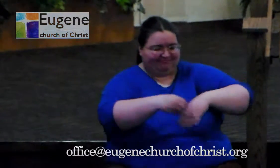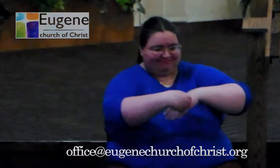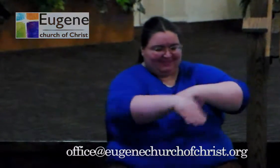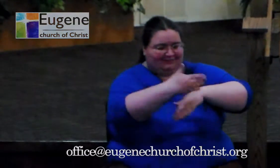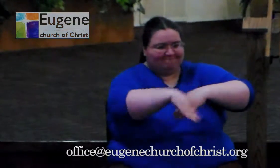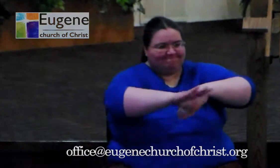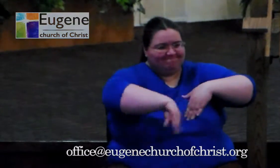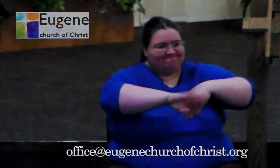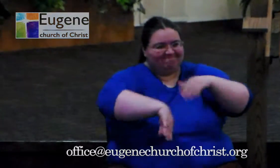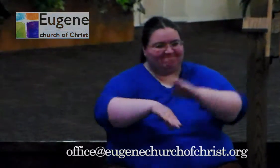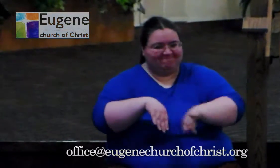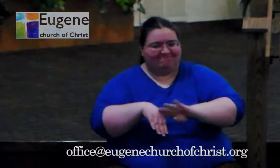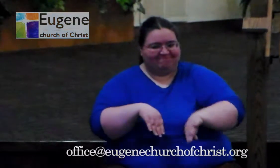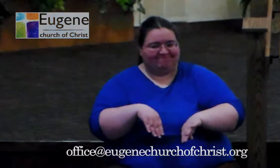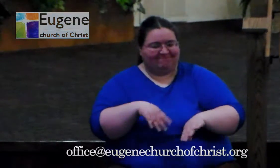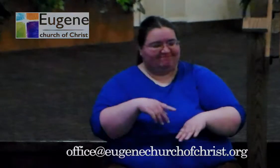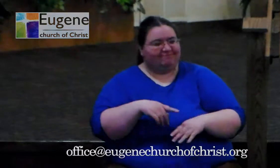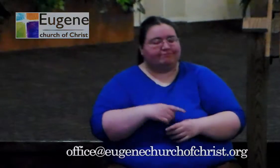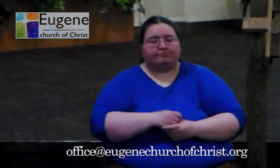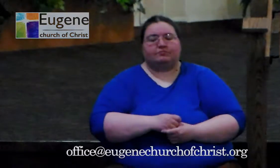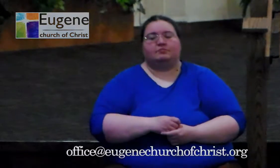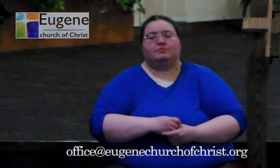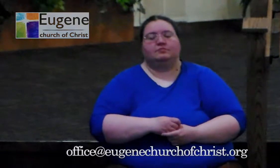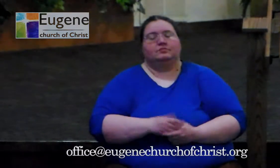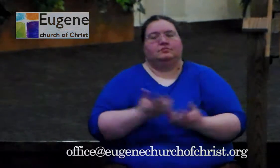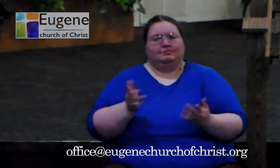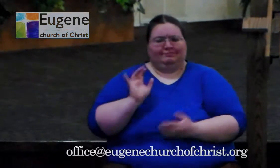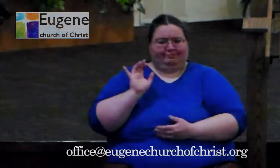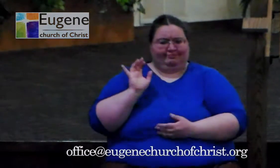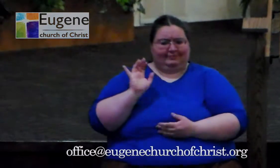This is how he prepares them, and this is how he tells them to prepare.